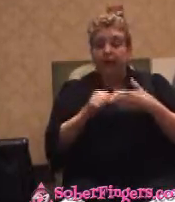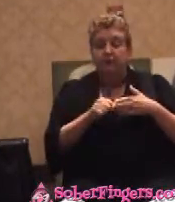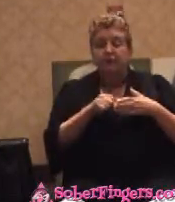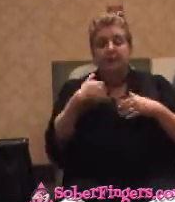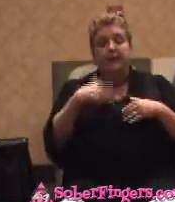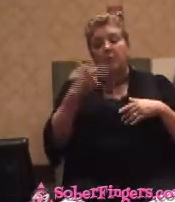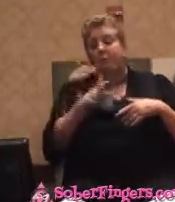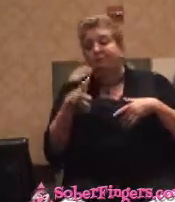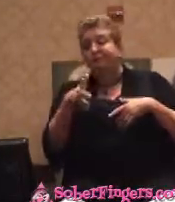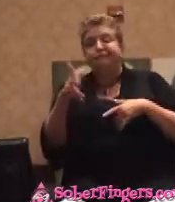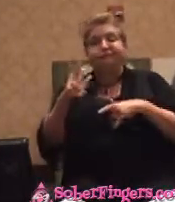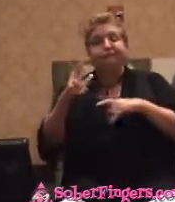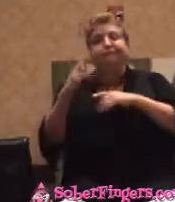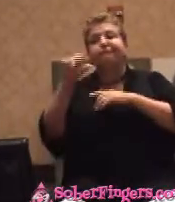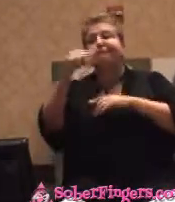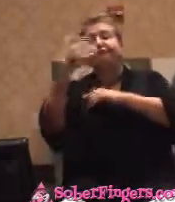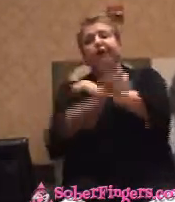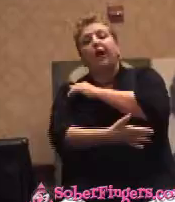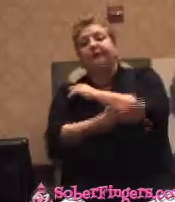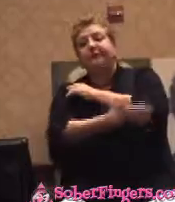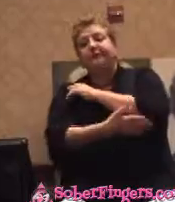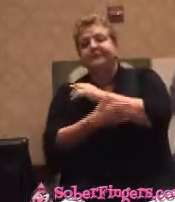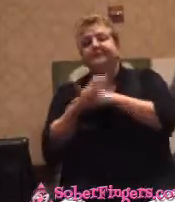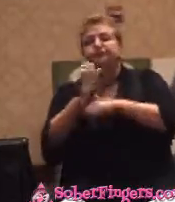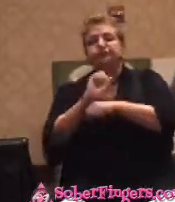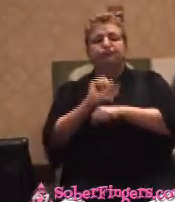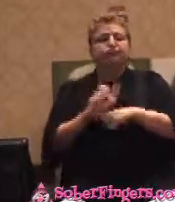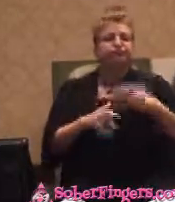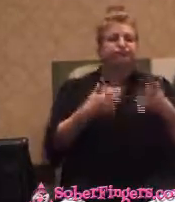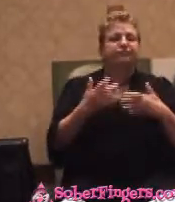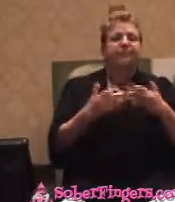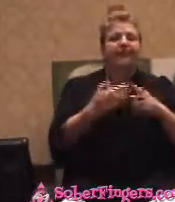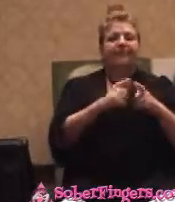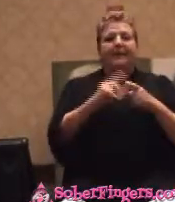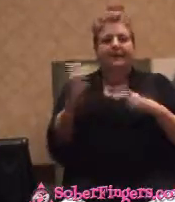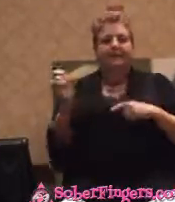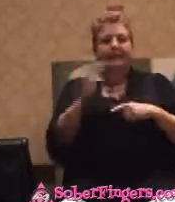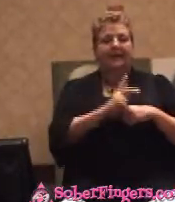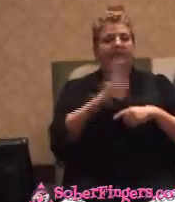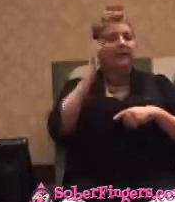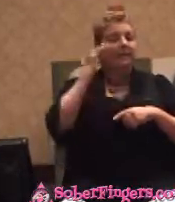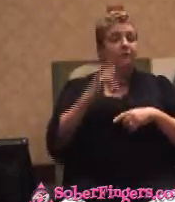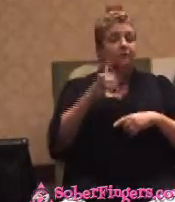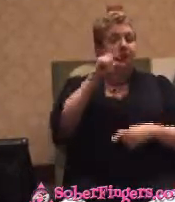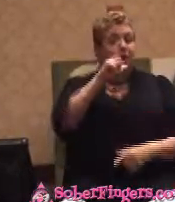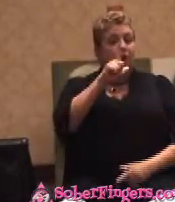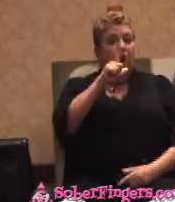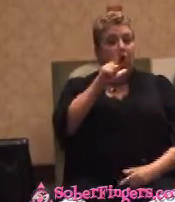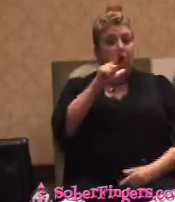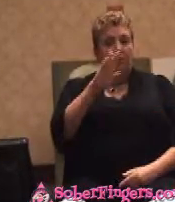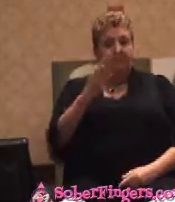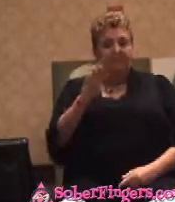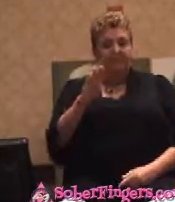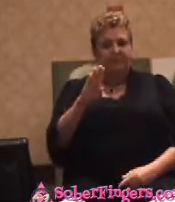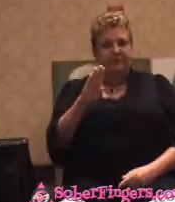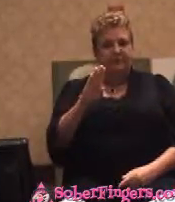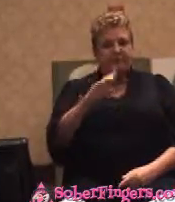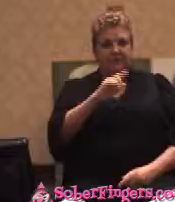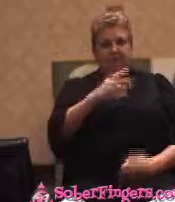back to Los Angeles, Long Beach area. And she had come back home to California. And we met again. we had a